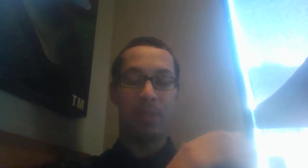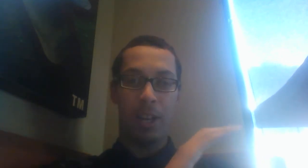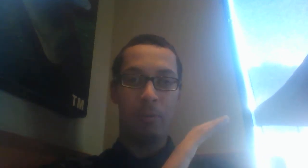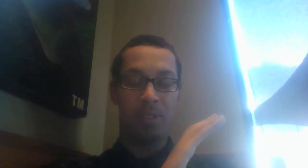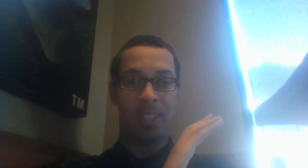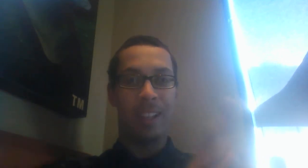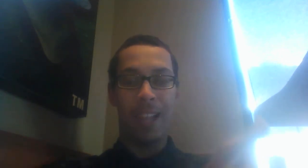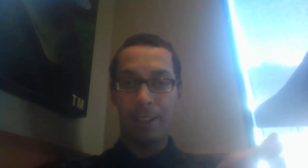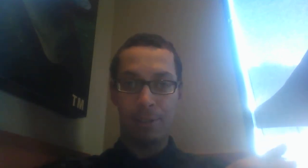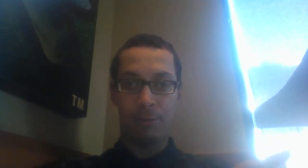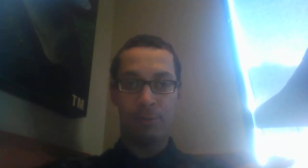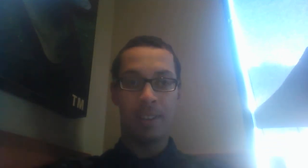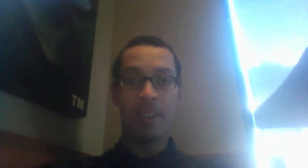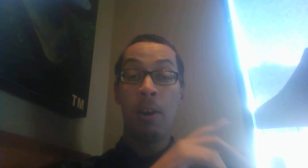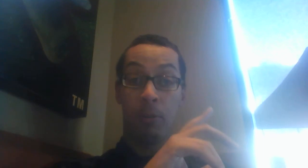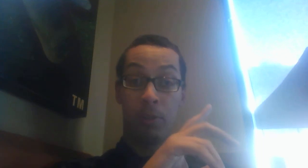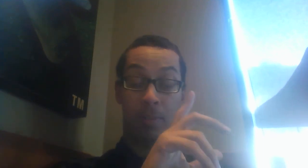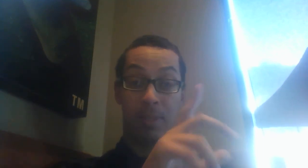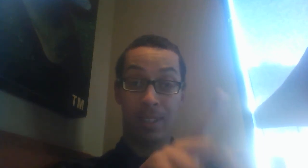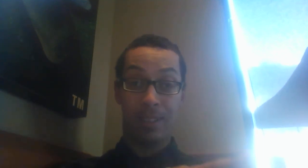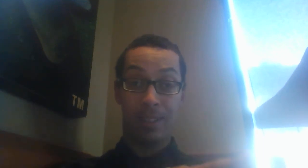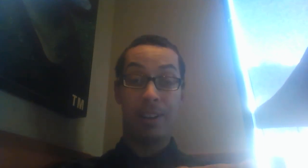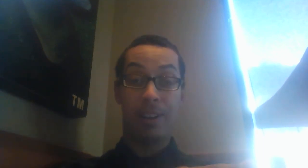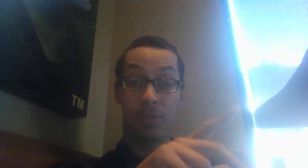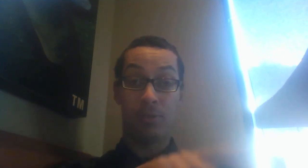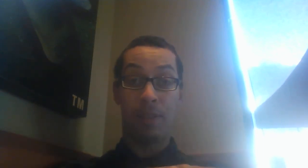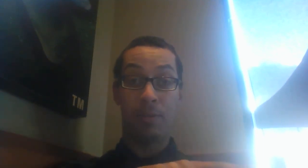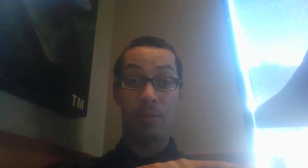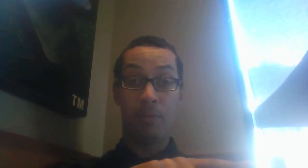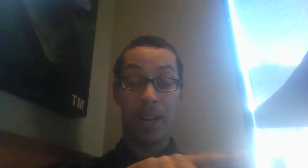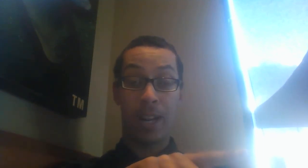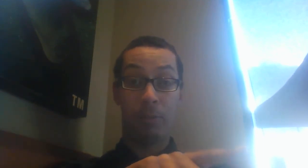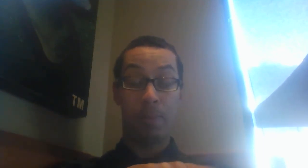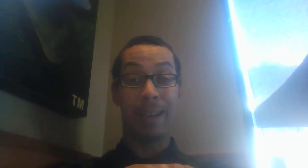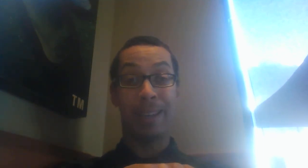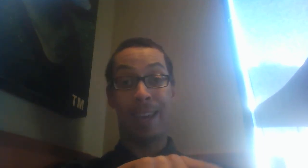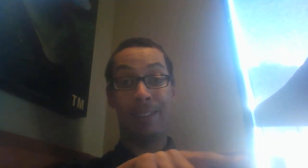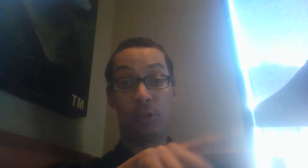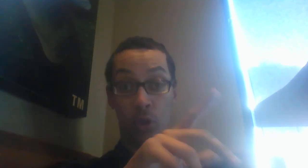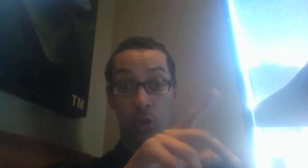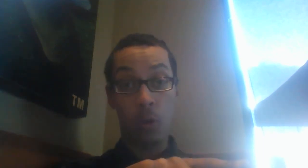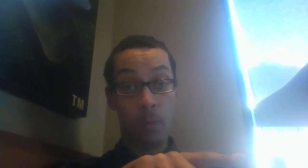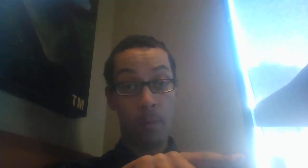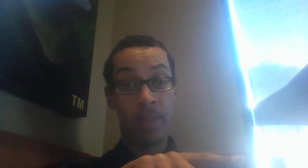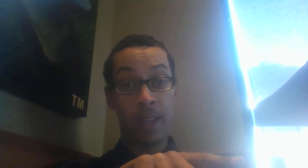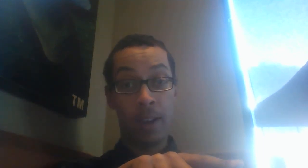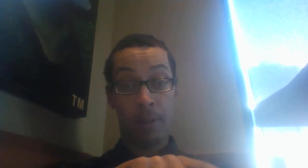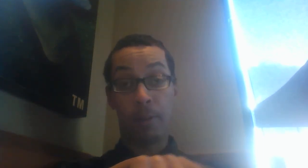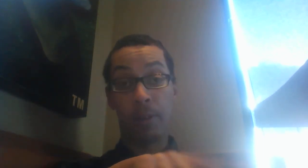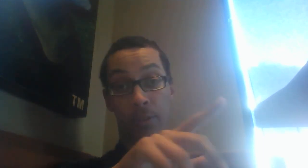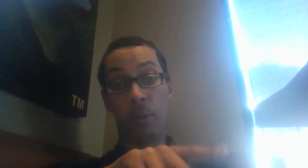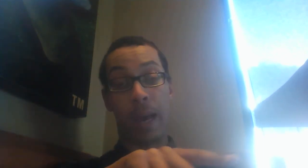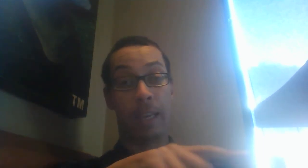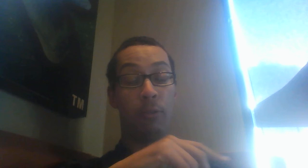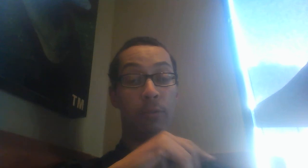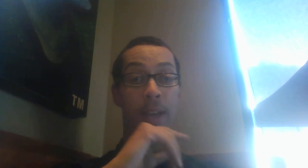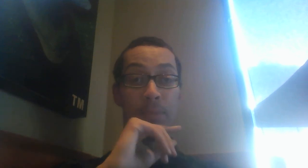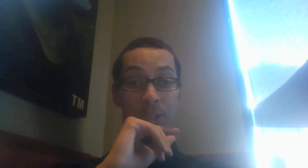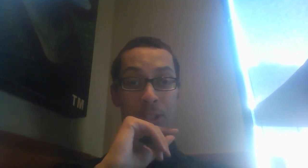even though it was set in the Lake District, which was a particular, I used to travel when I was back in school. I went to school back in Northamptonshire,